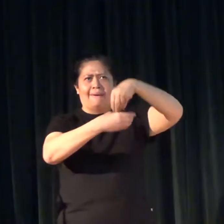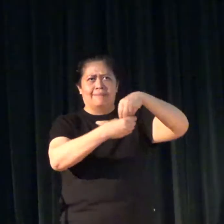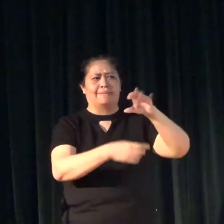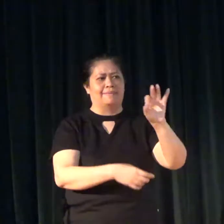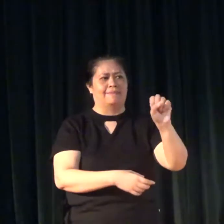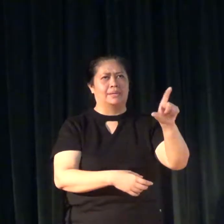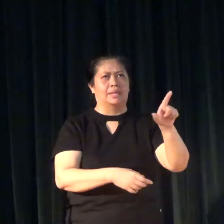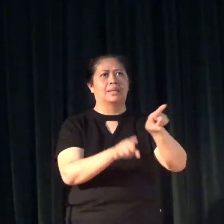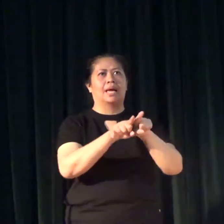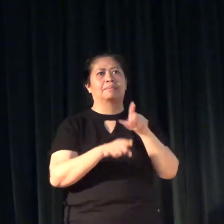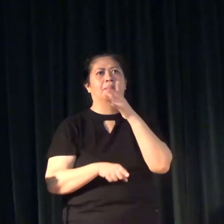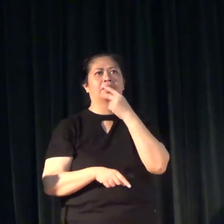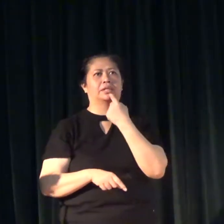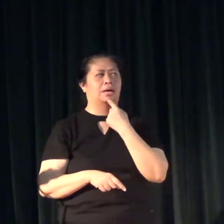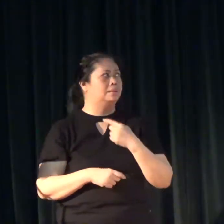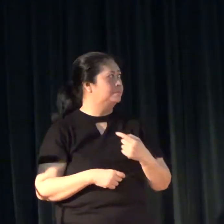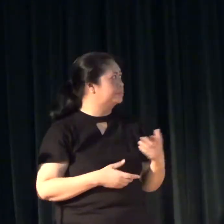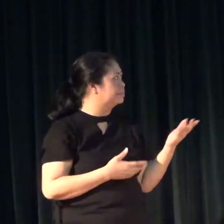as Mother Tong.